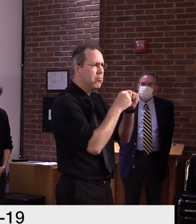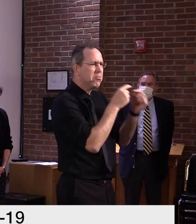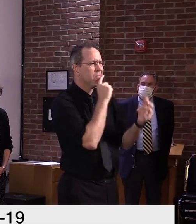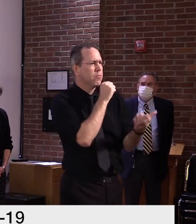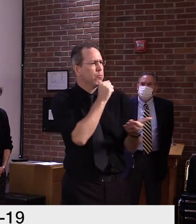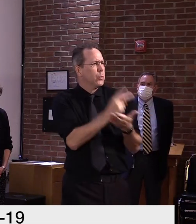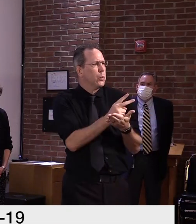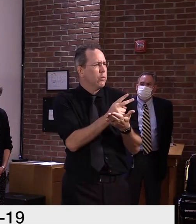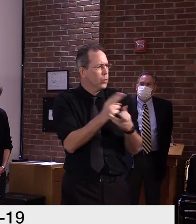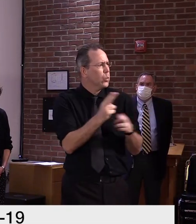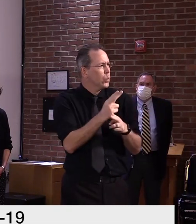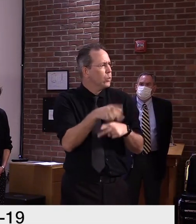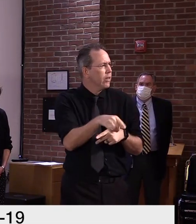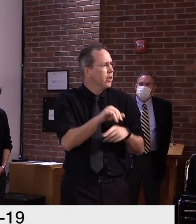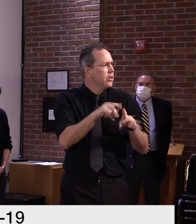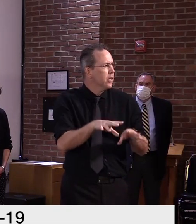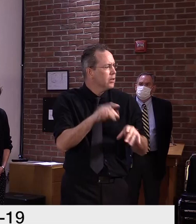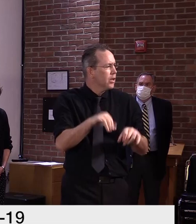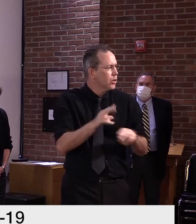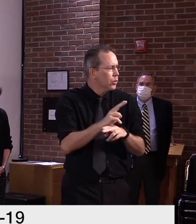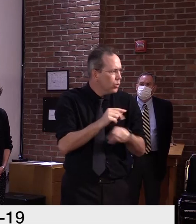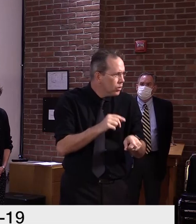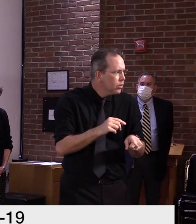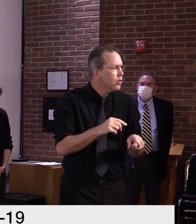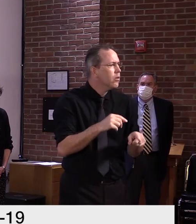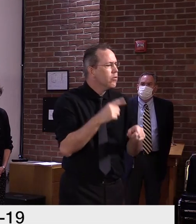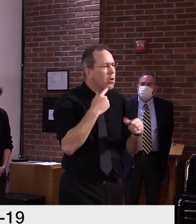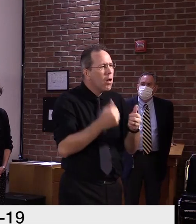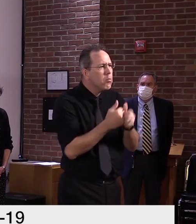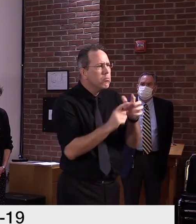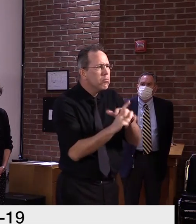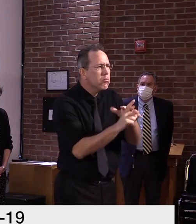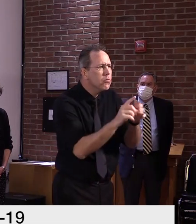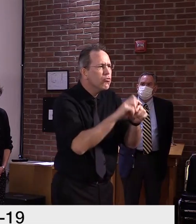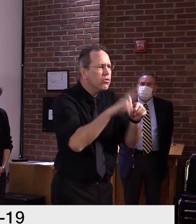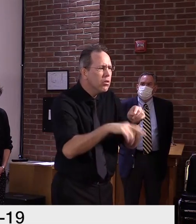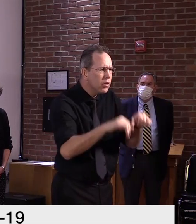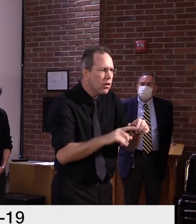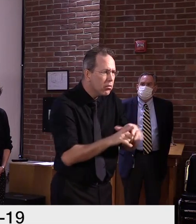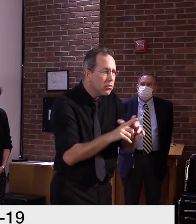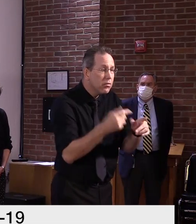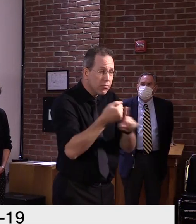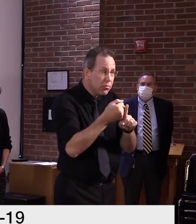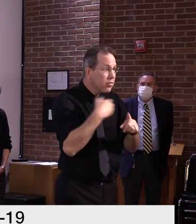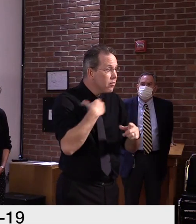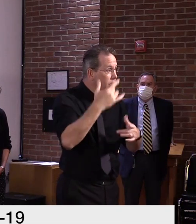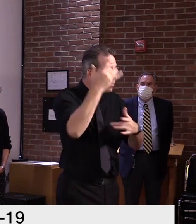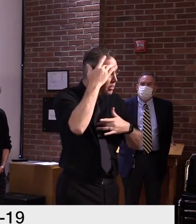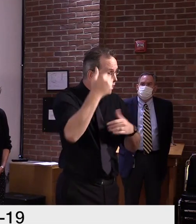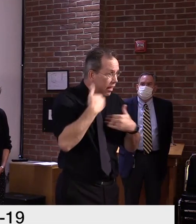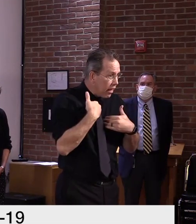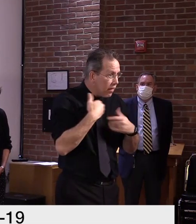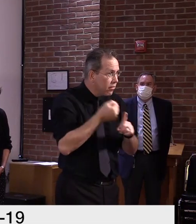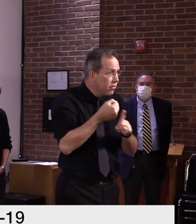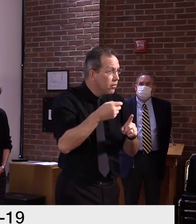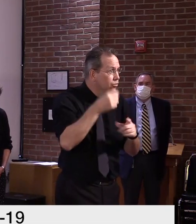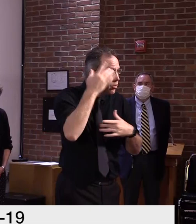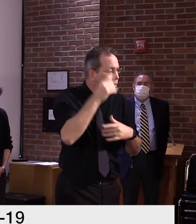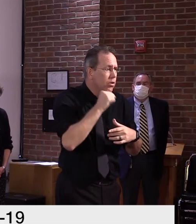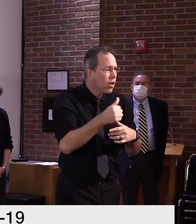intended as screening tools for people who have symptoms. And while they are a useful tool for screening patients,